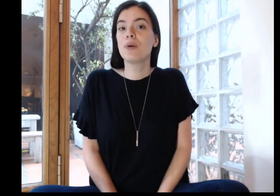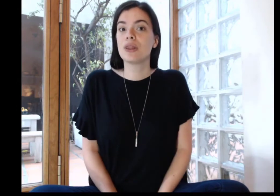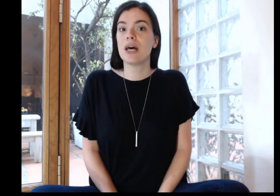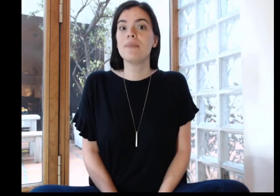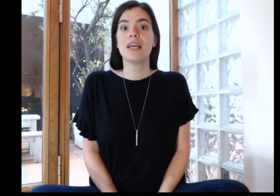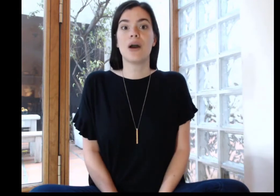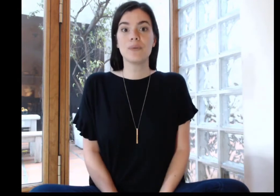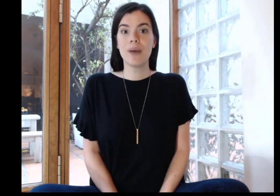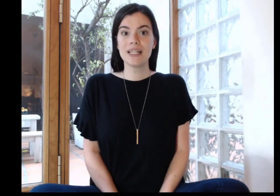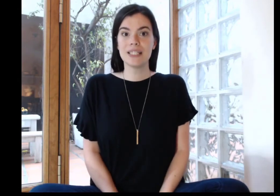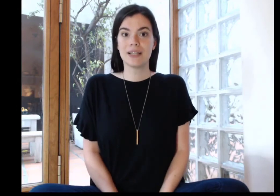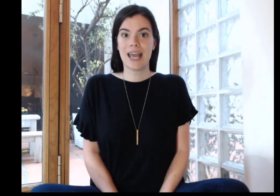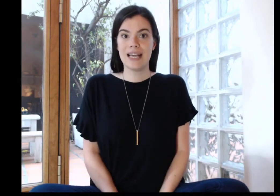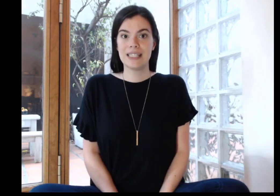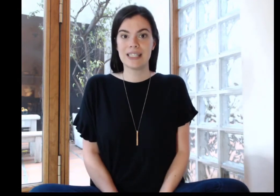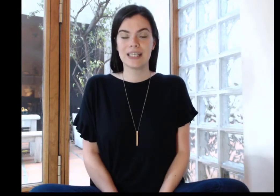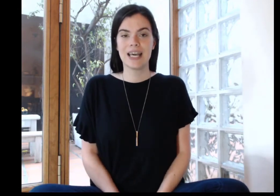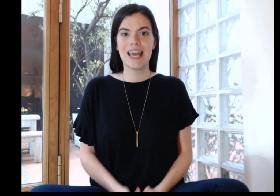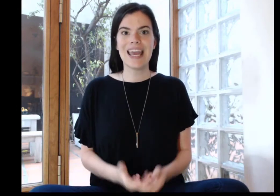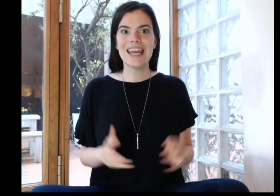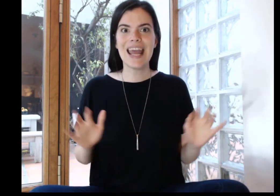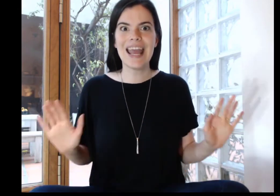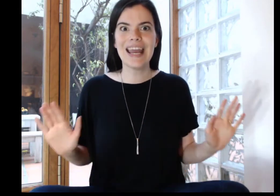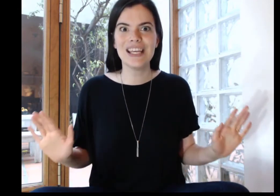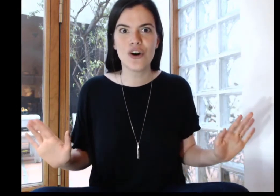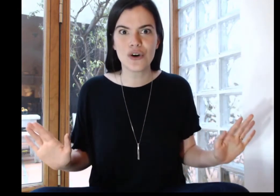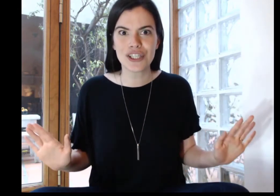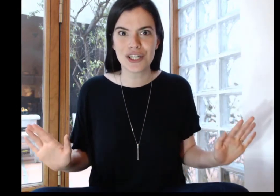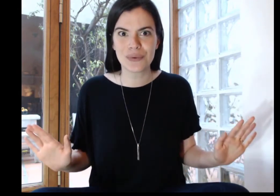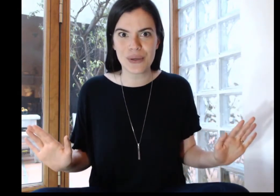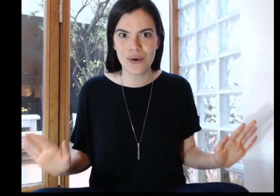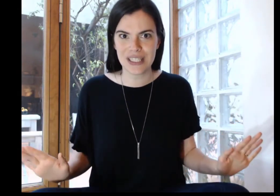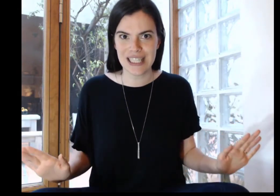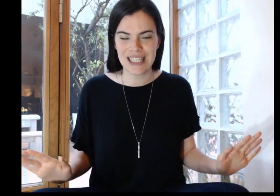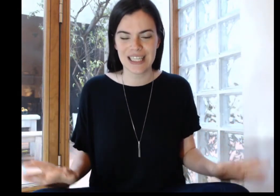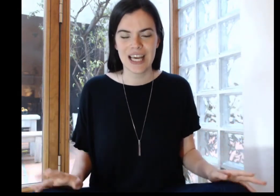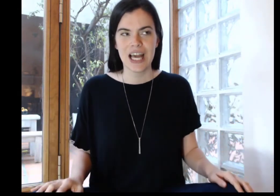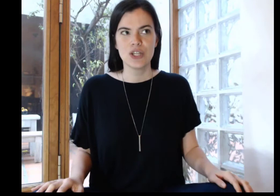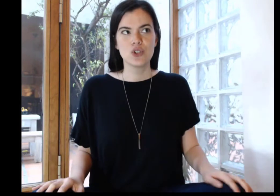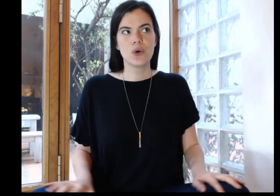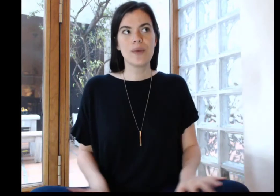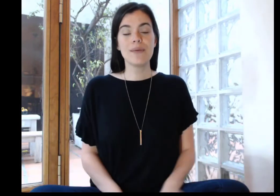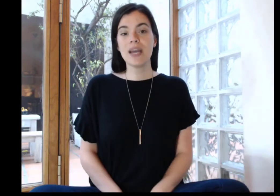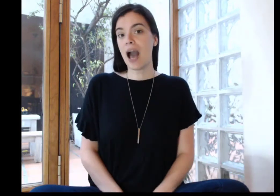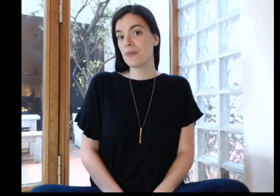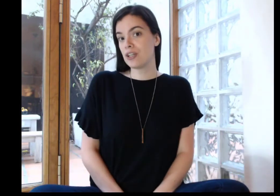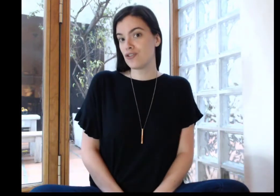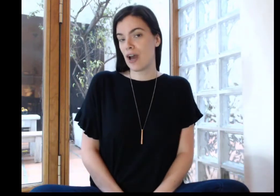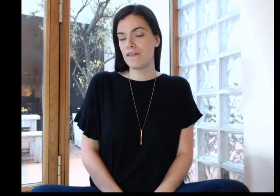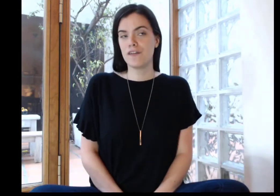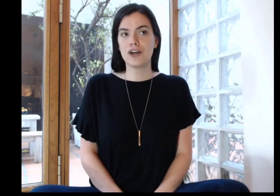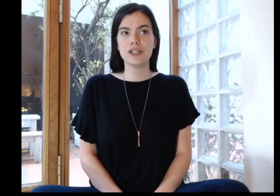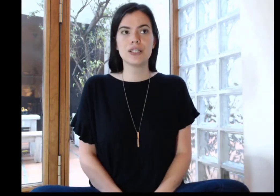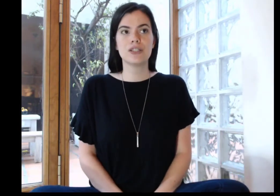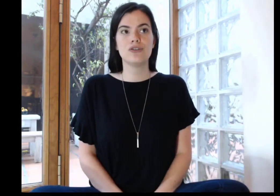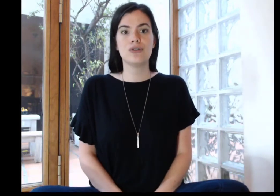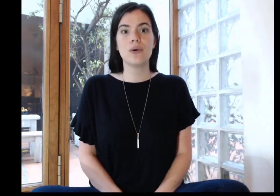put them in our pencil case in any order we want so maybe i'm gonna try first to do